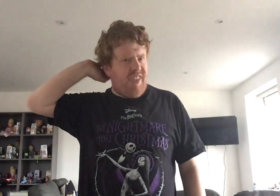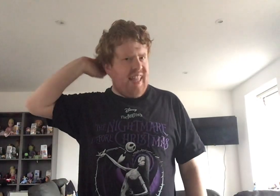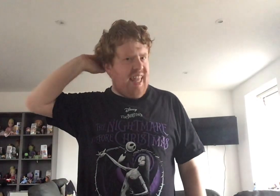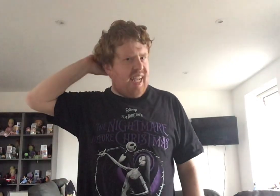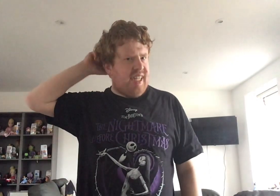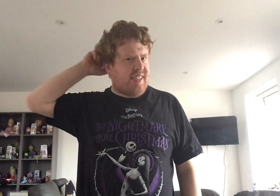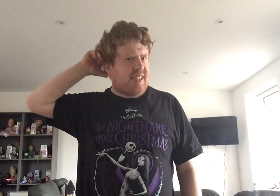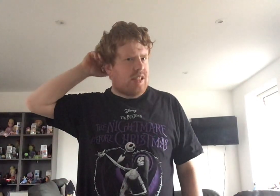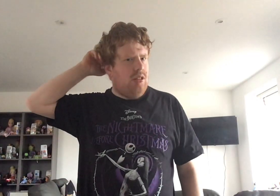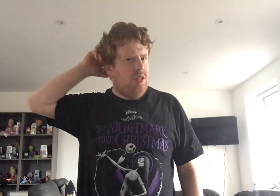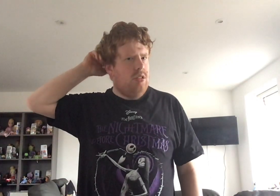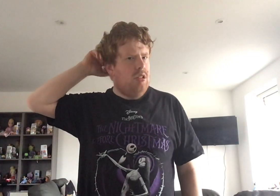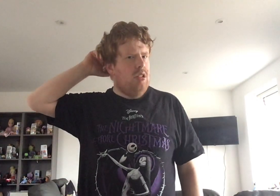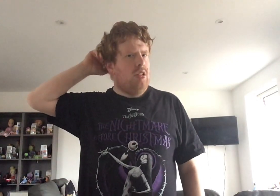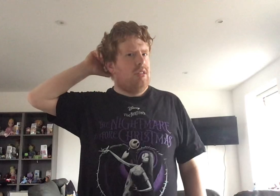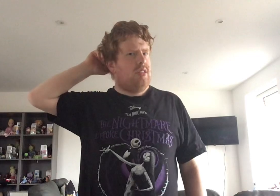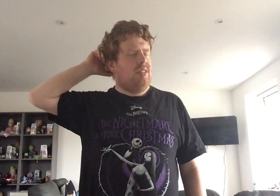Phoenix. So,